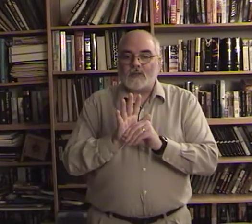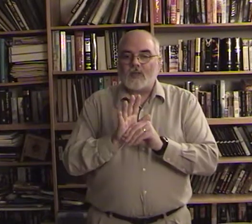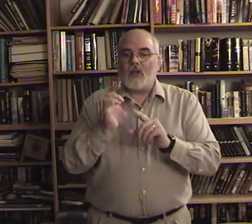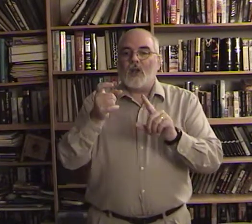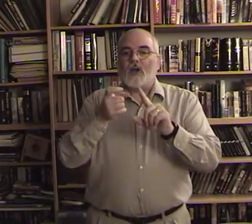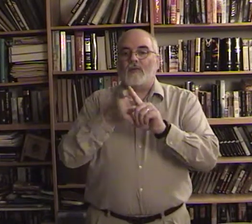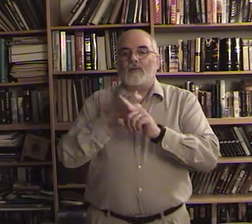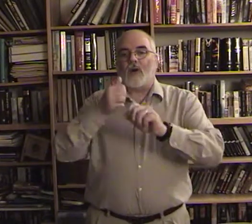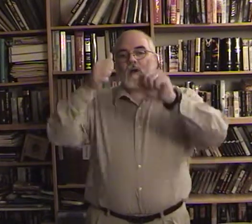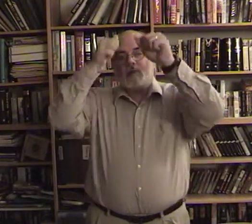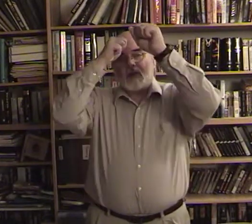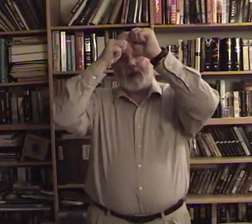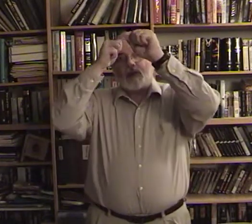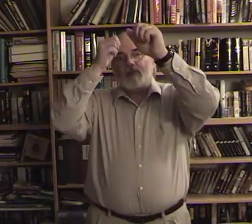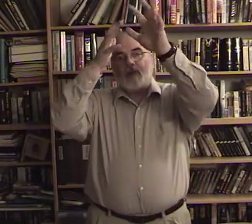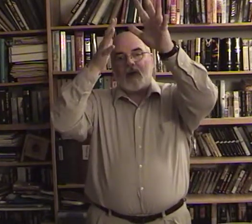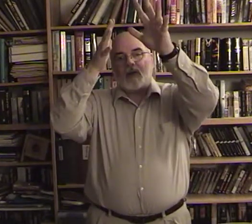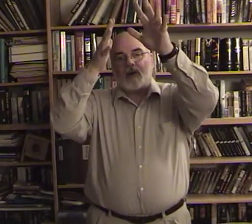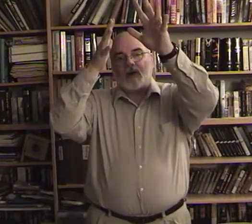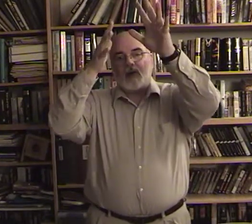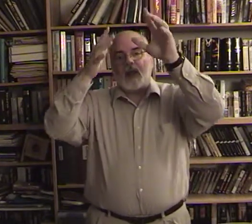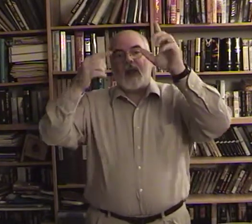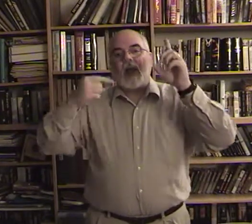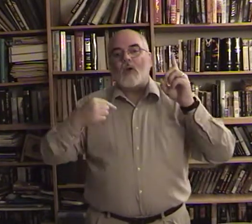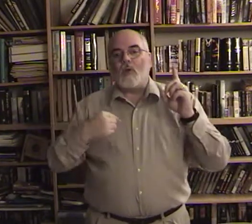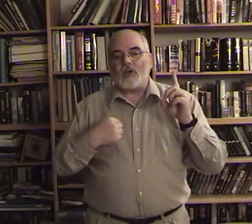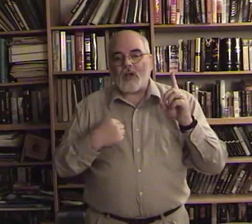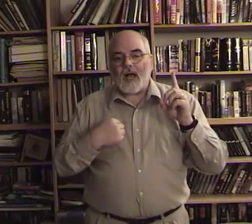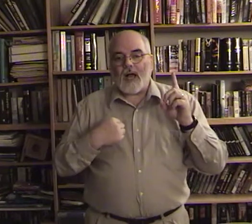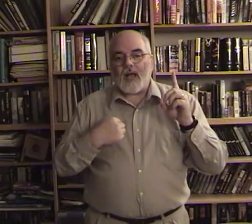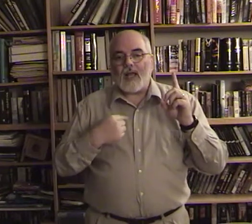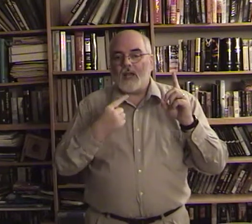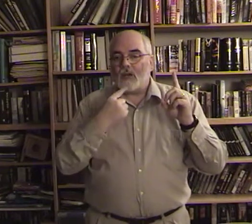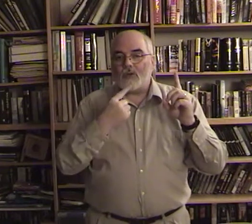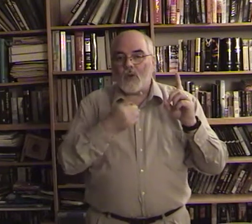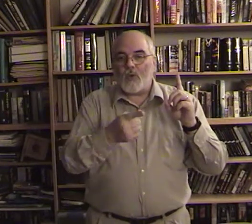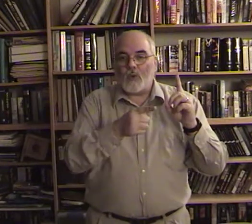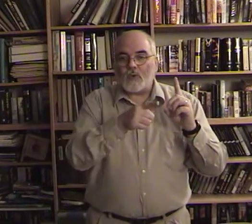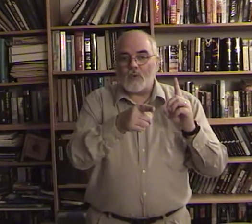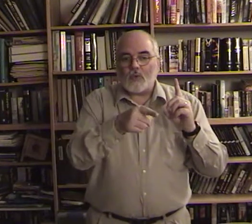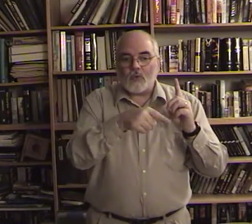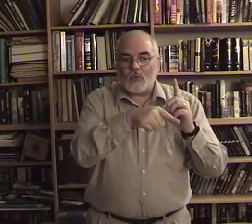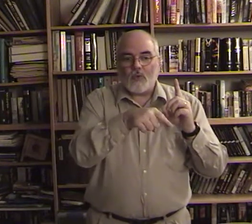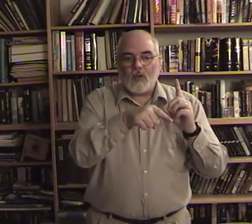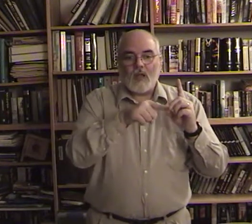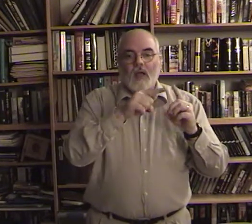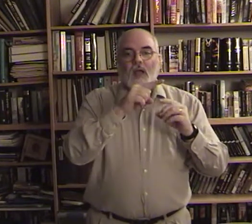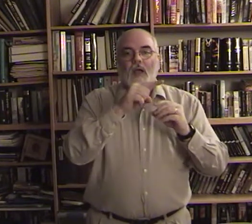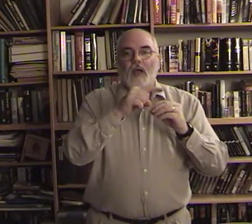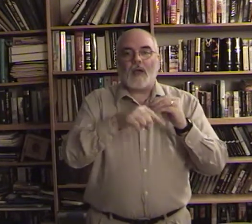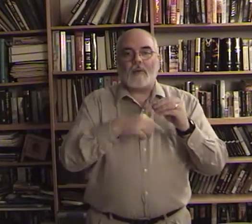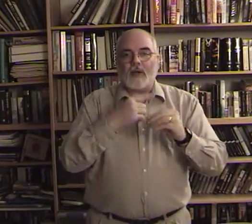from the father which i told you about